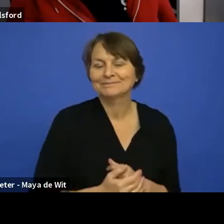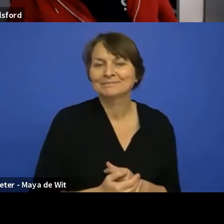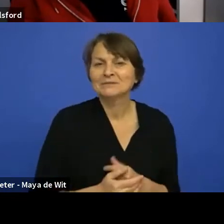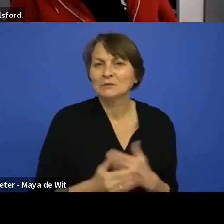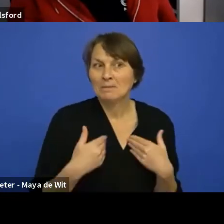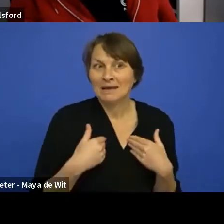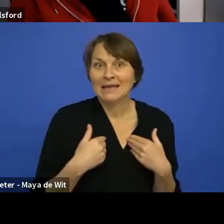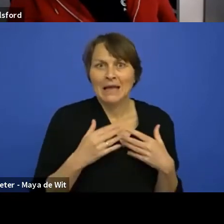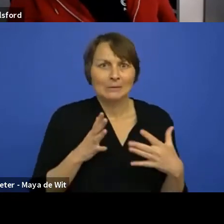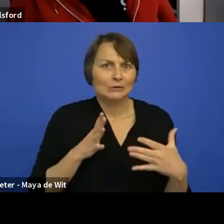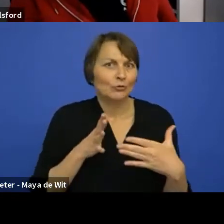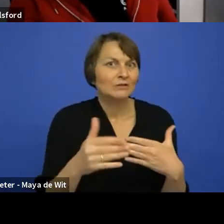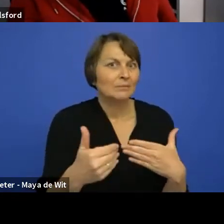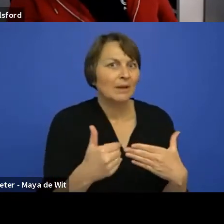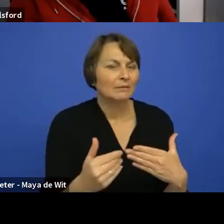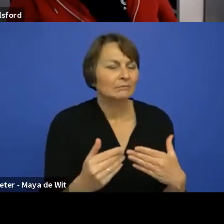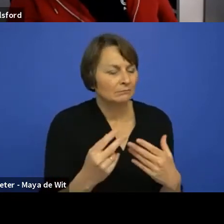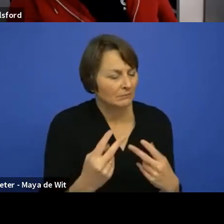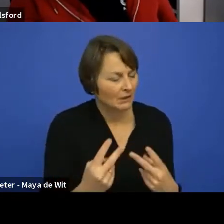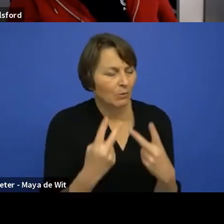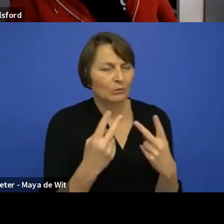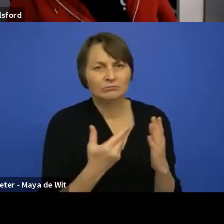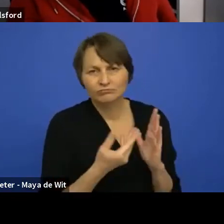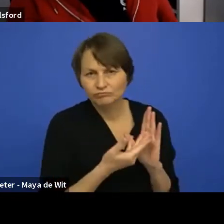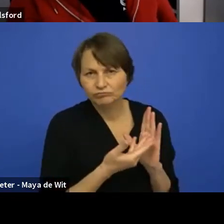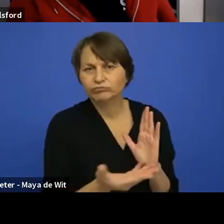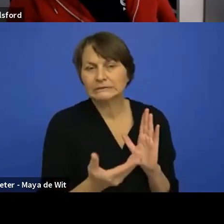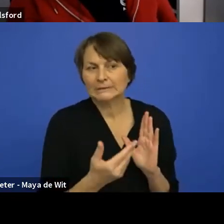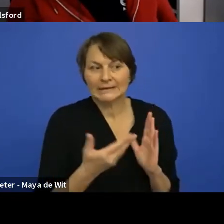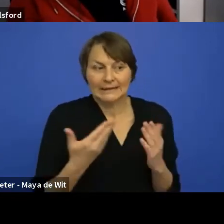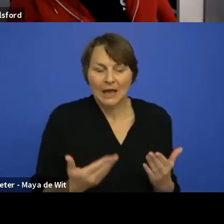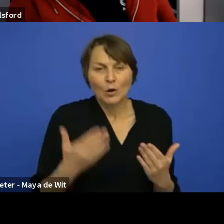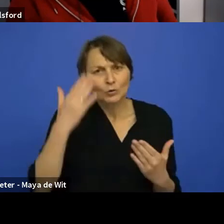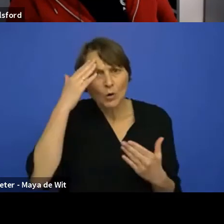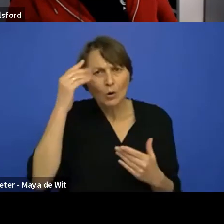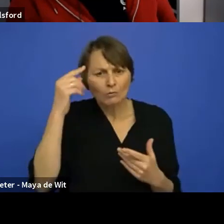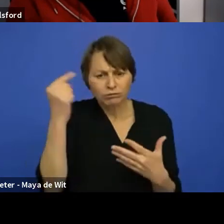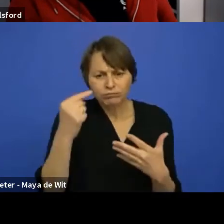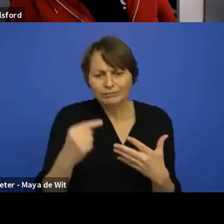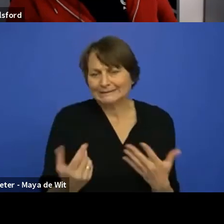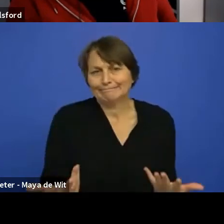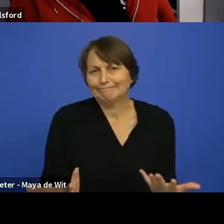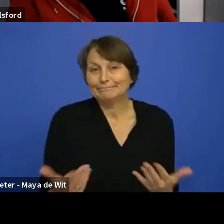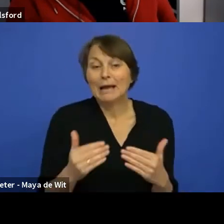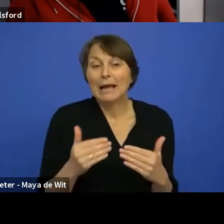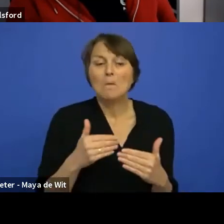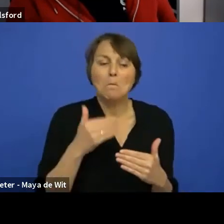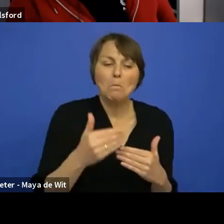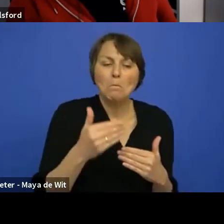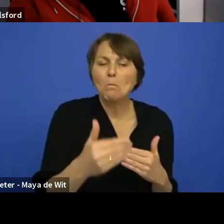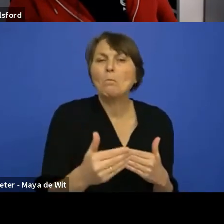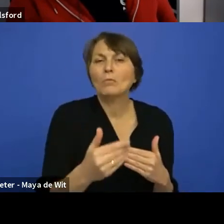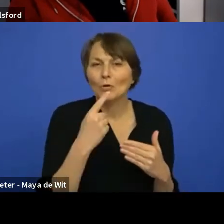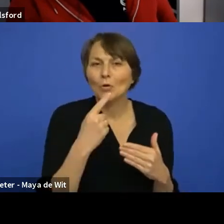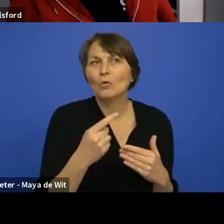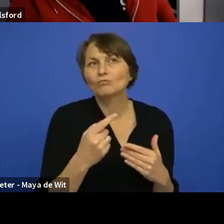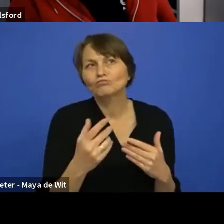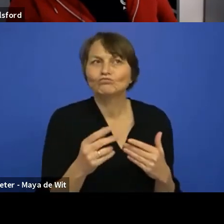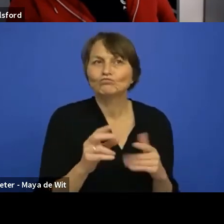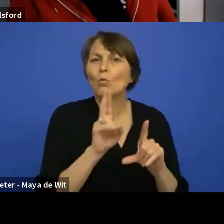because we don't know anything more. Uh, but at that time, I hope that we're able to say buy Umbraco 11 or something like that. We'll have it